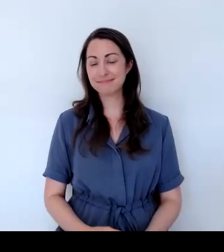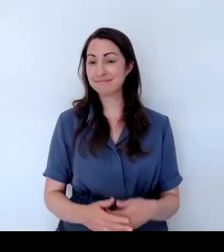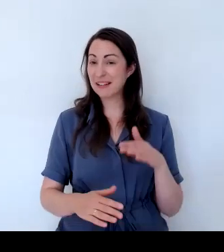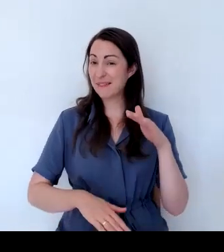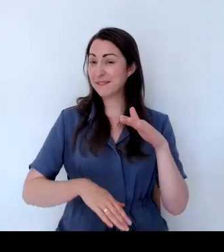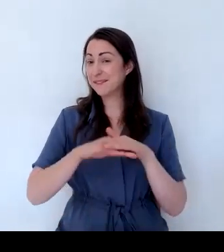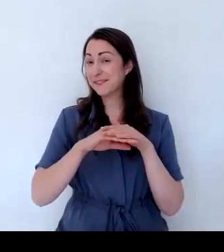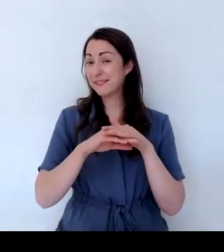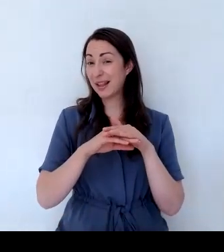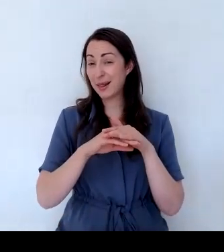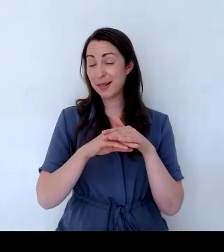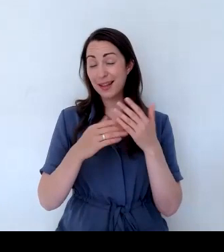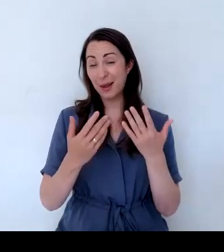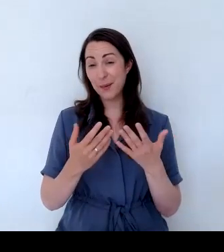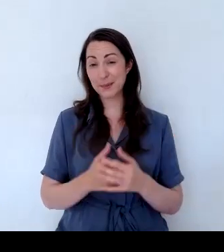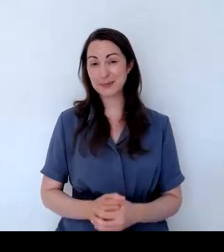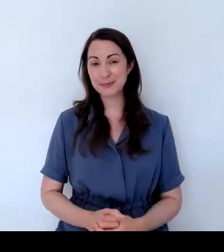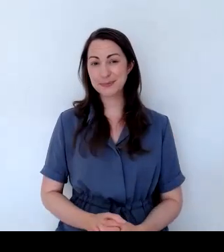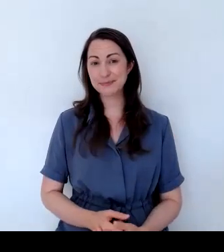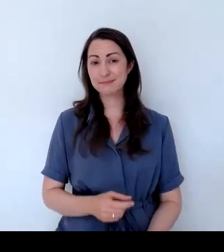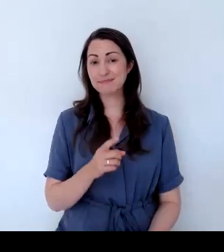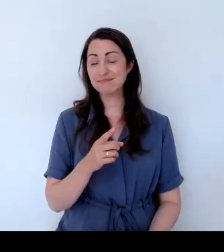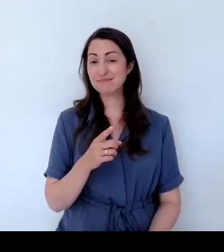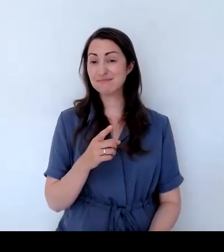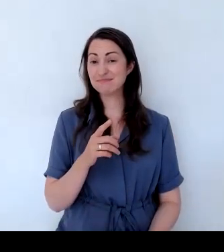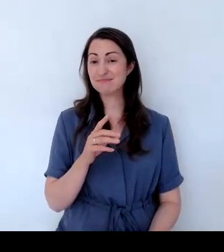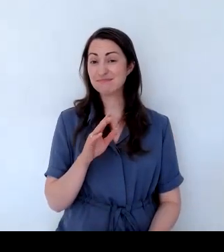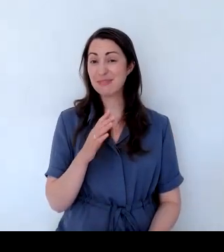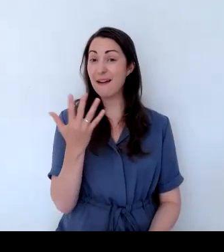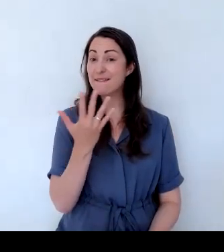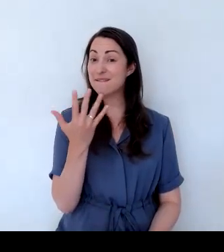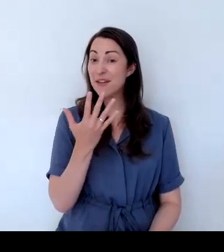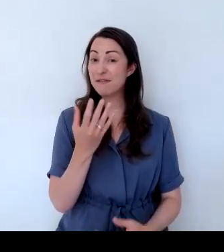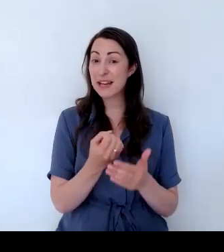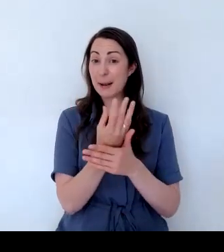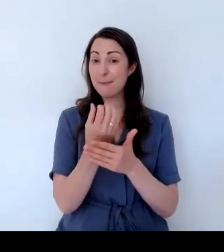and that's taken 15 plants all together.